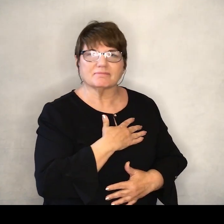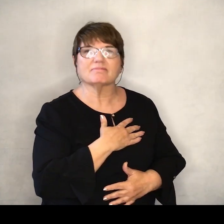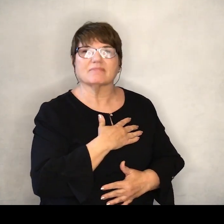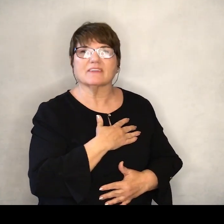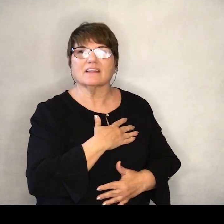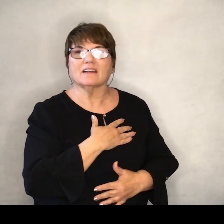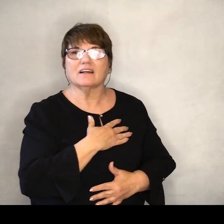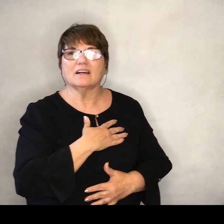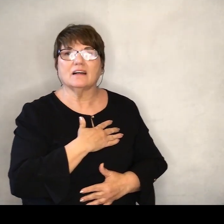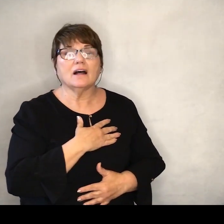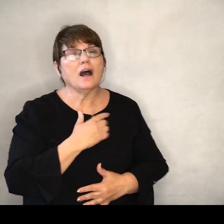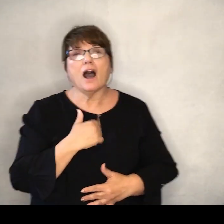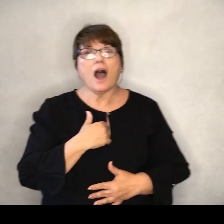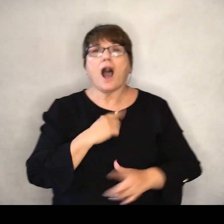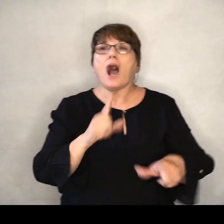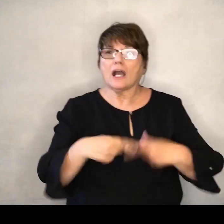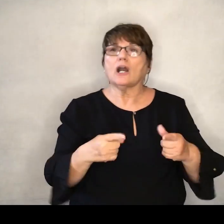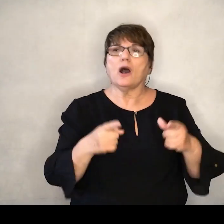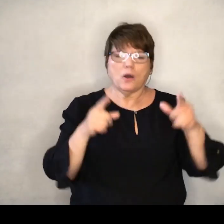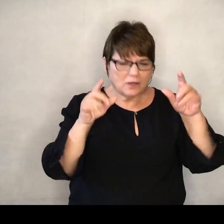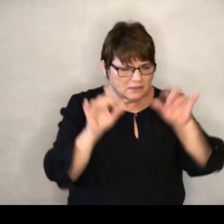I'm so done.